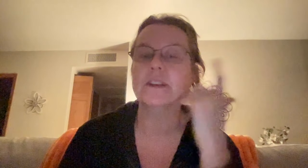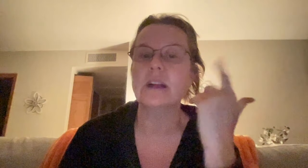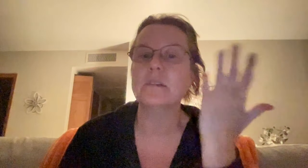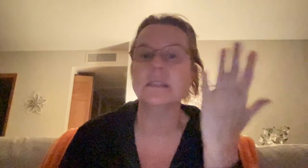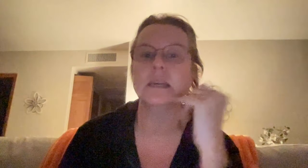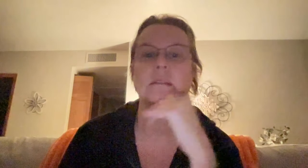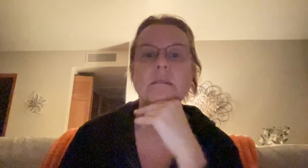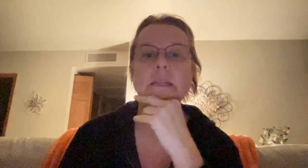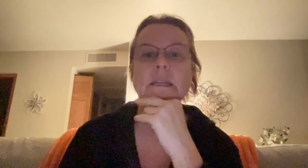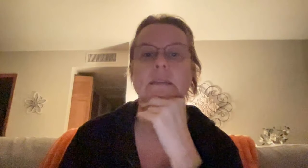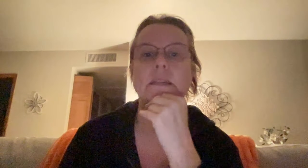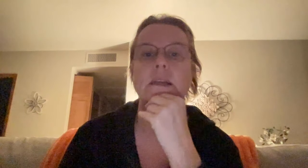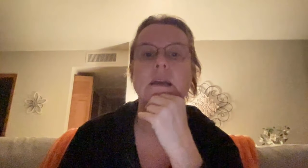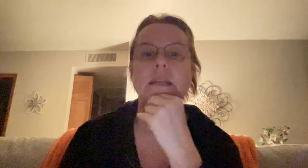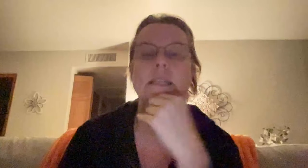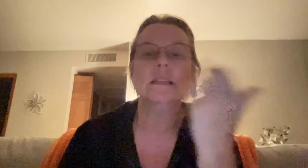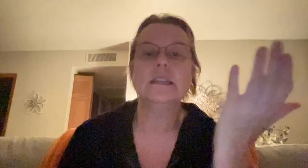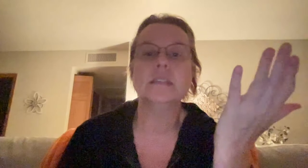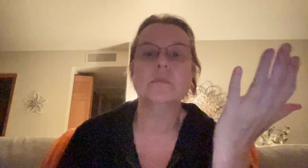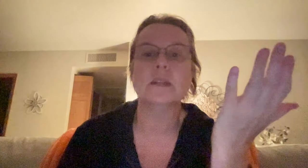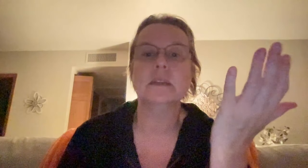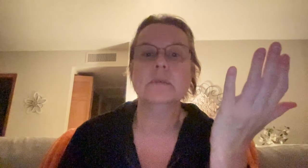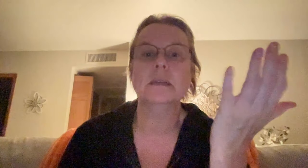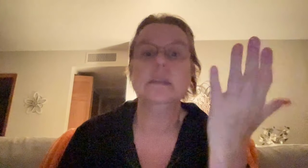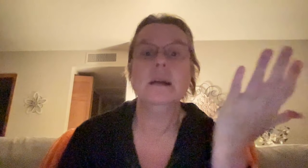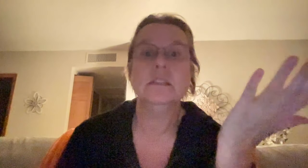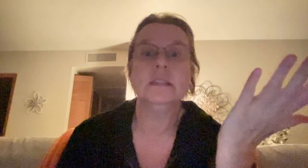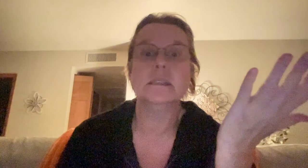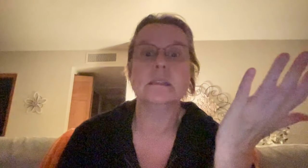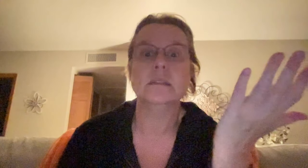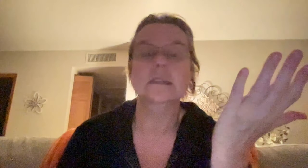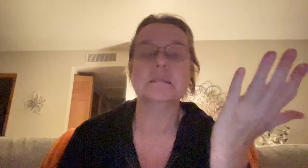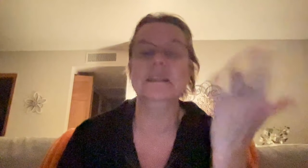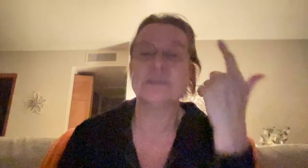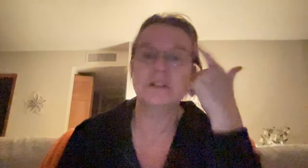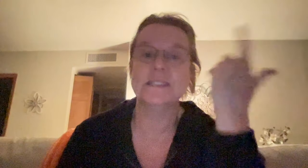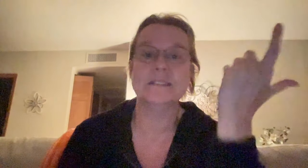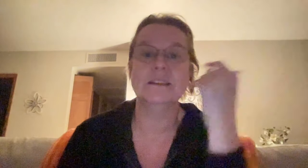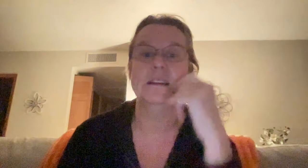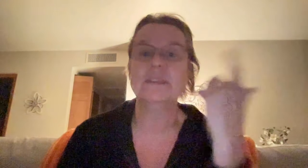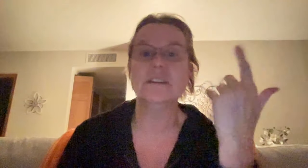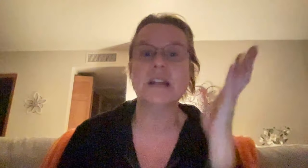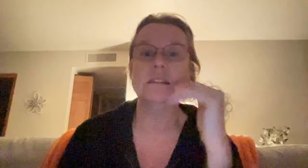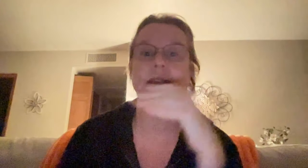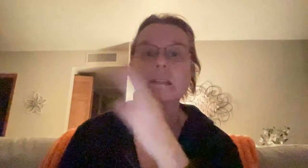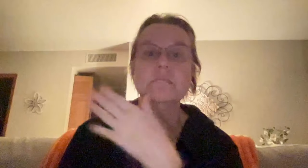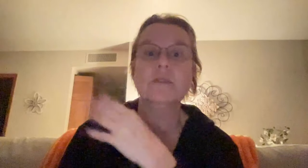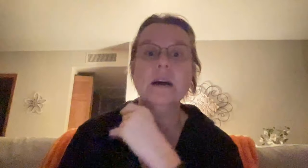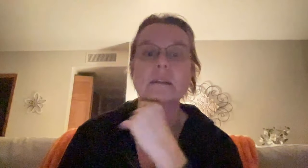figure it out in his head. He ain't going to, he, and it's not that he doesn't want to tell me. He actually doesn't. He doesn't. He just wants to figure it out in his head and move on.